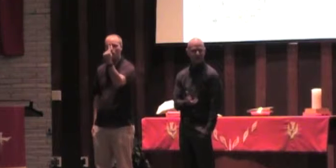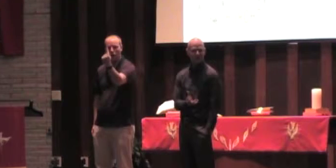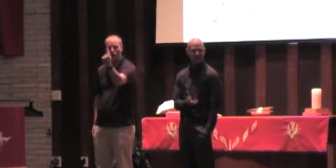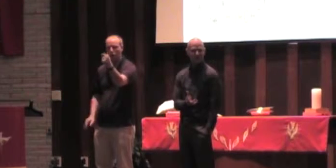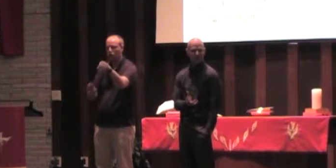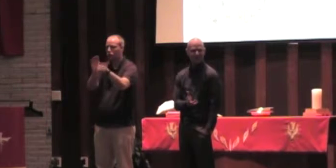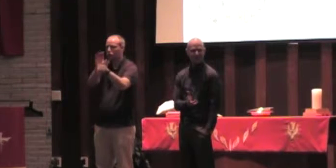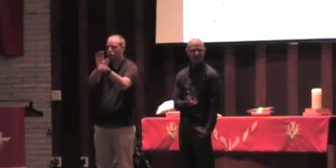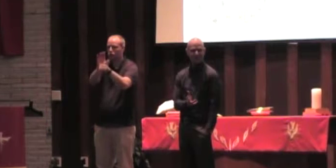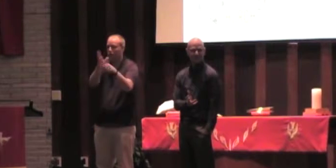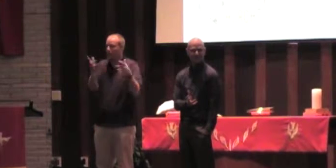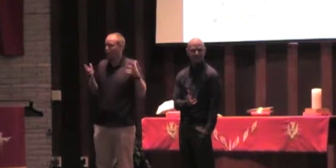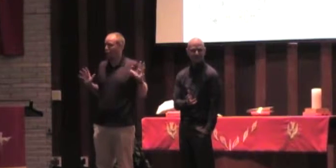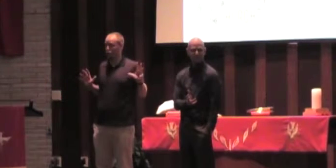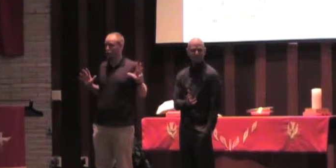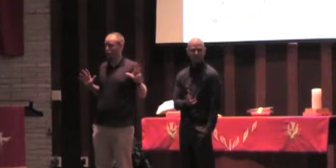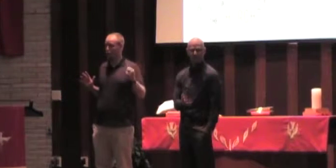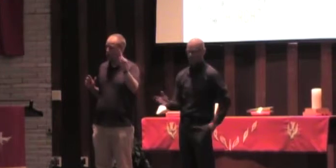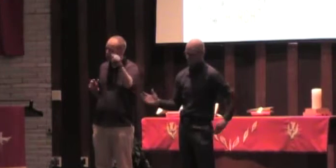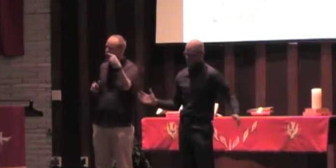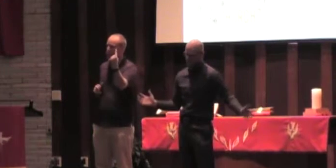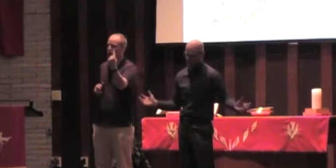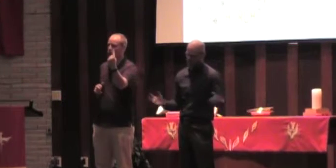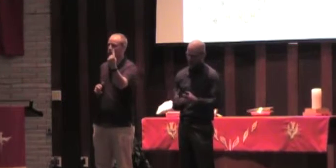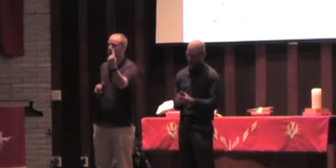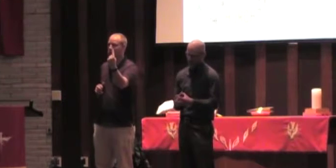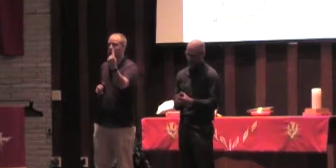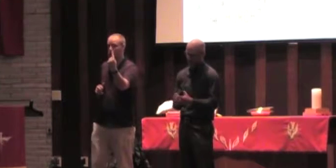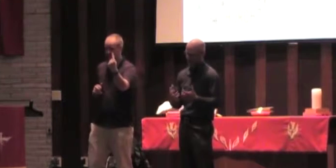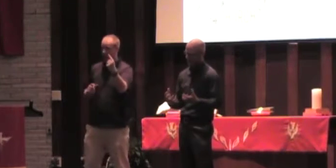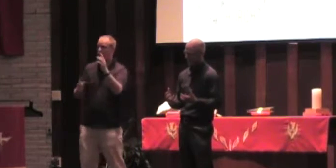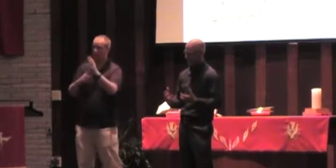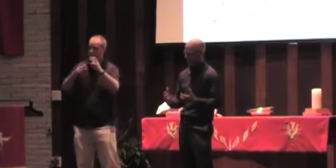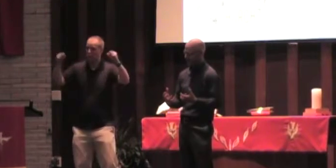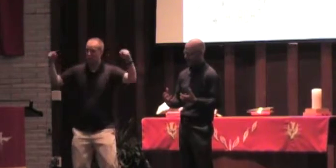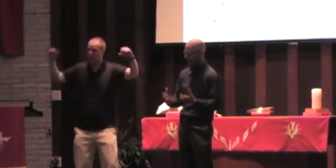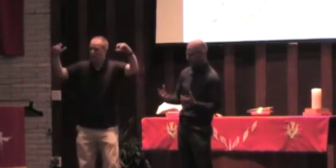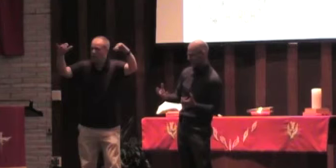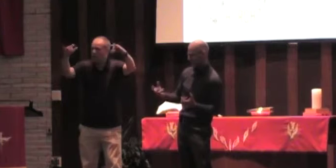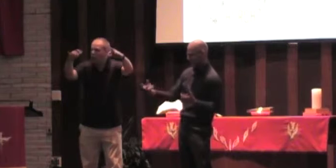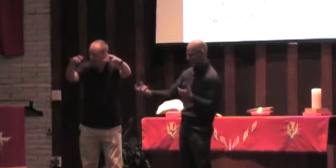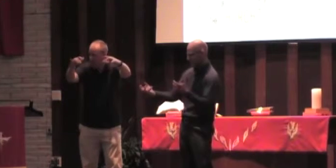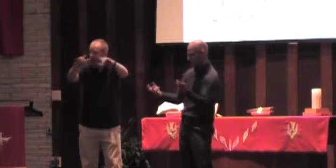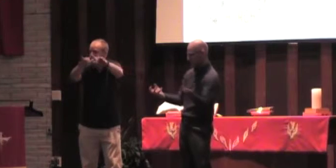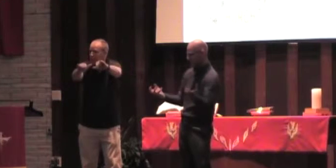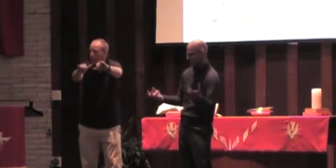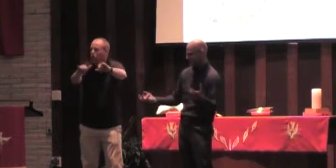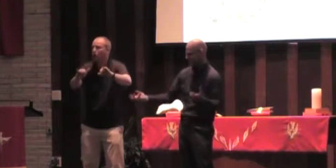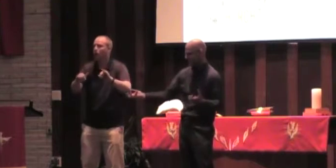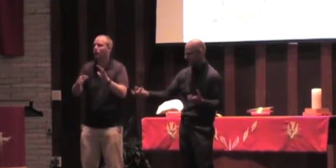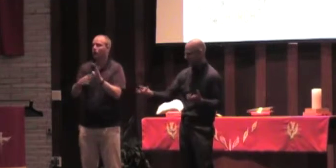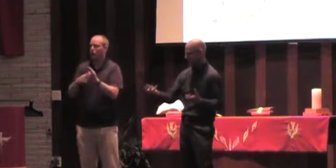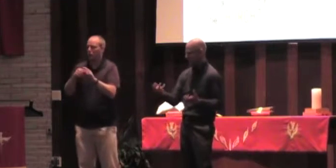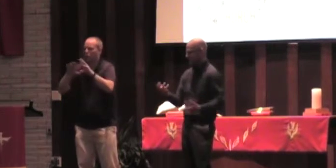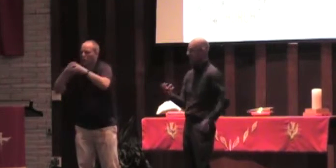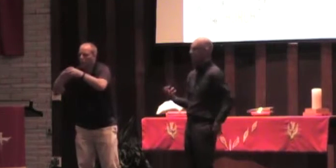It was just the church of Ephesus. And they met sometimes all together, and they met sometimes in little tiny